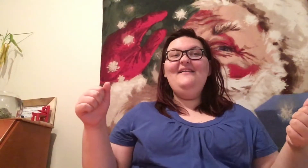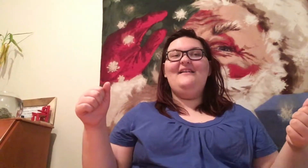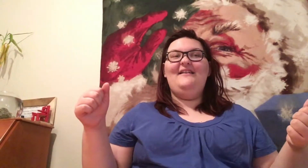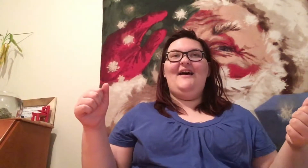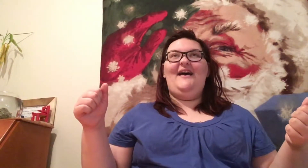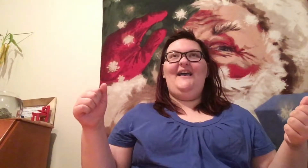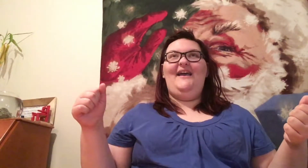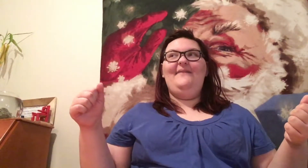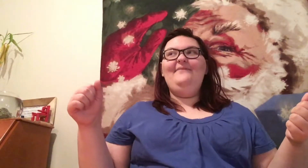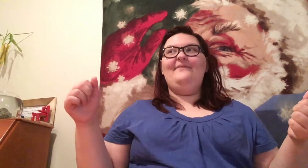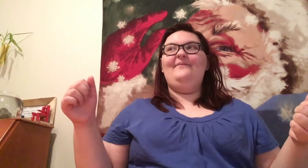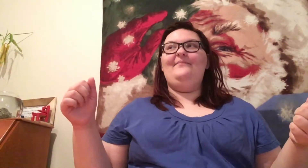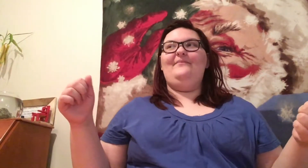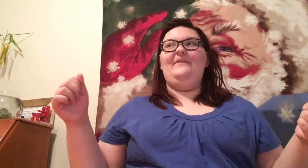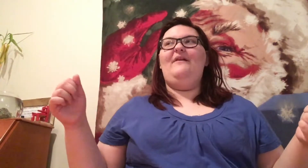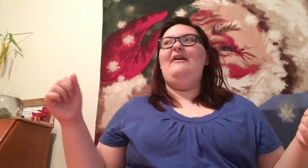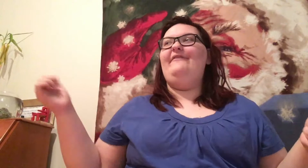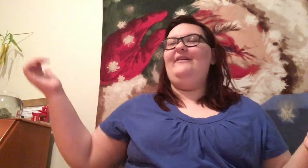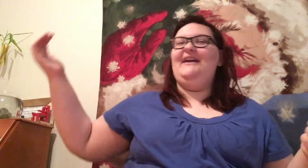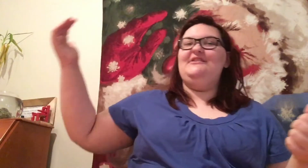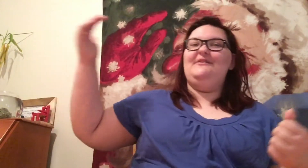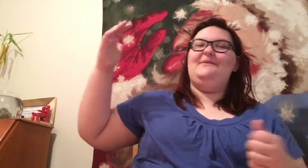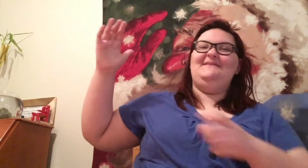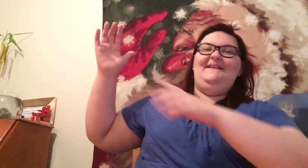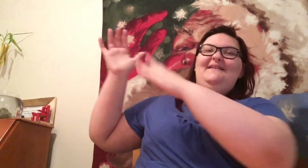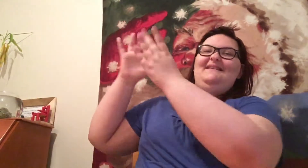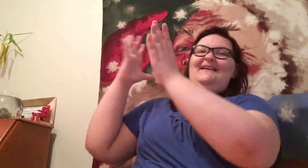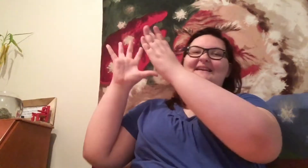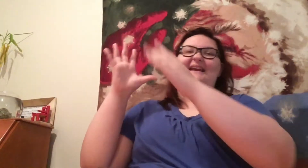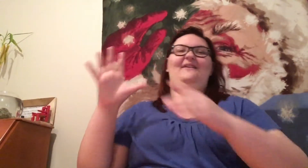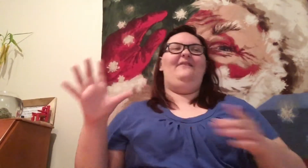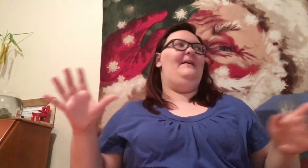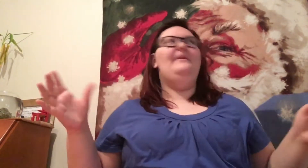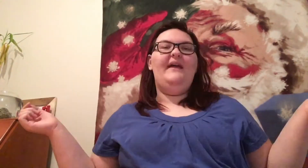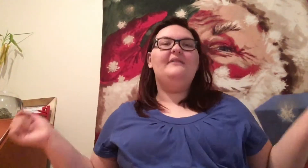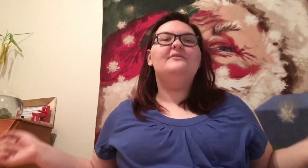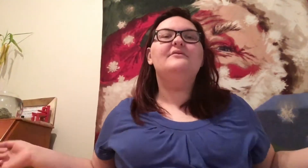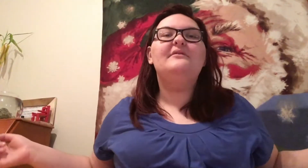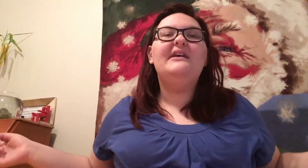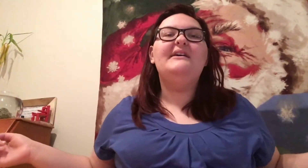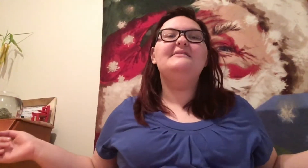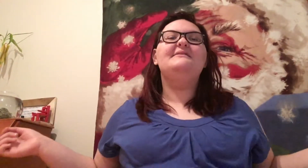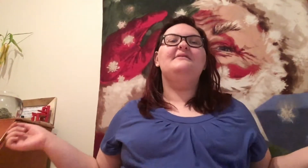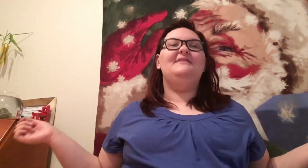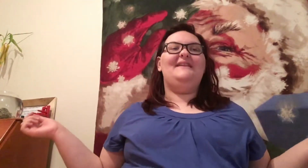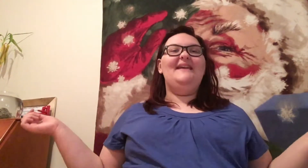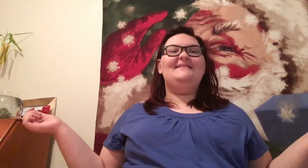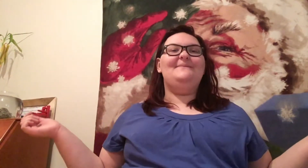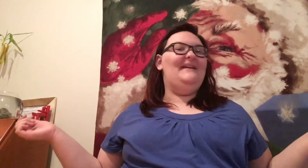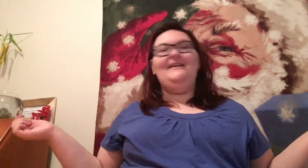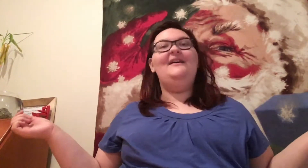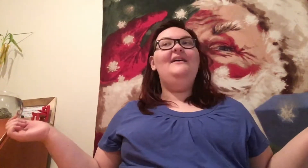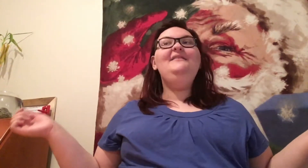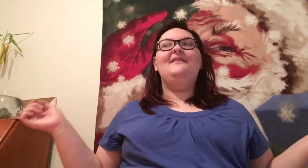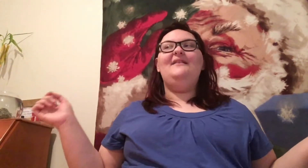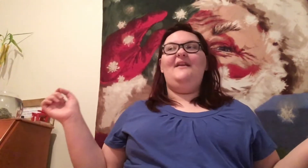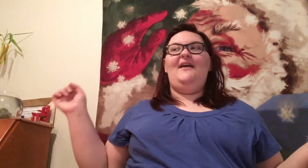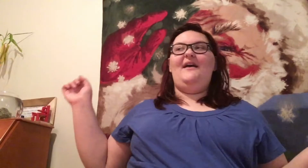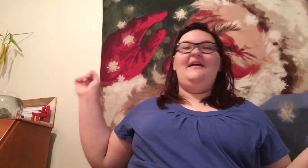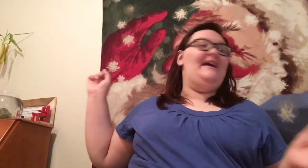And I, oh, I probably had another person here. I could like angle them like this to kiss me. And